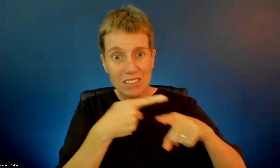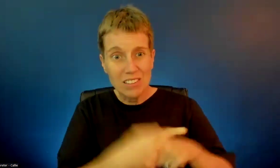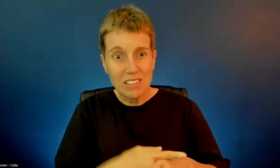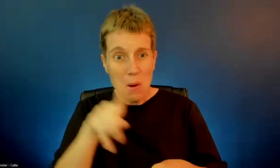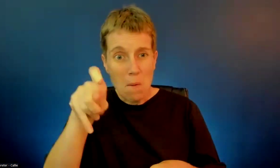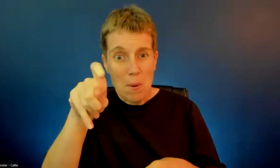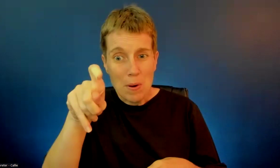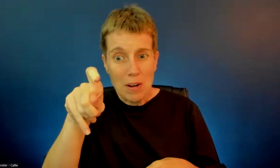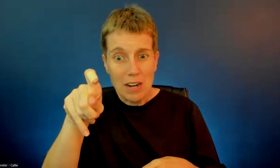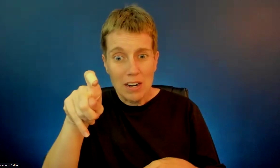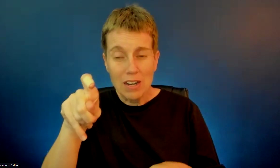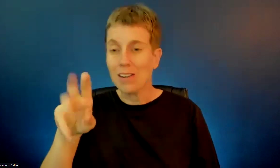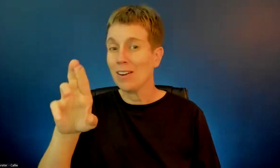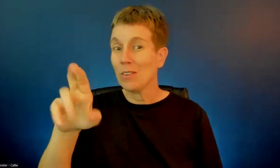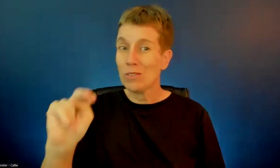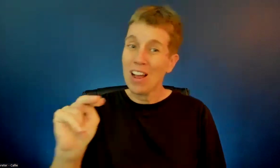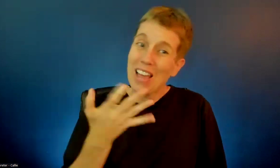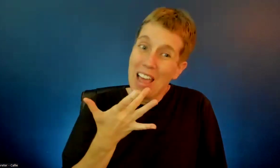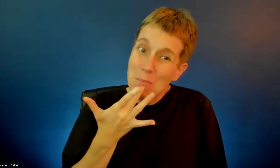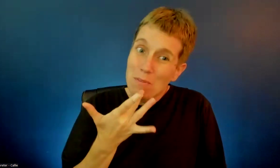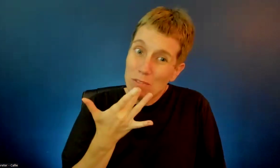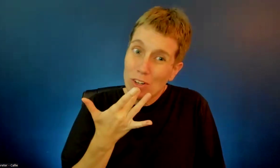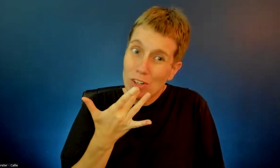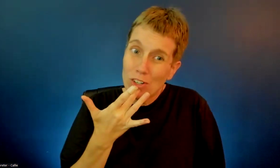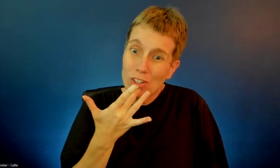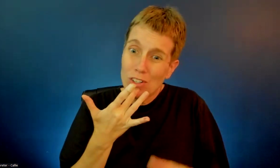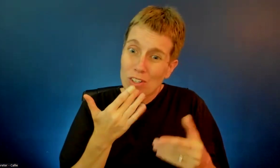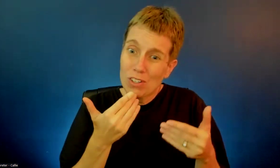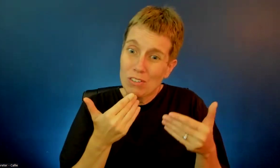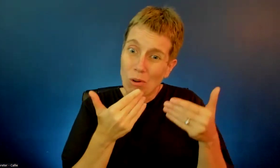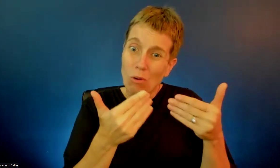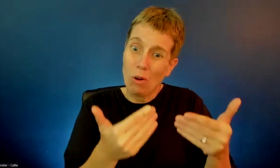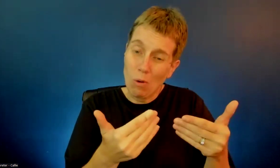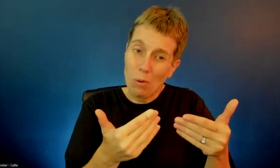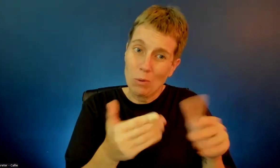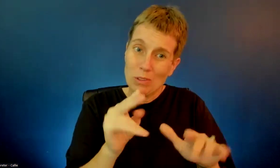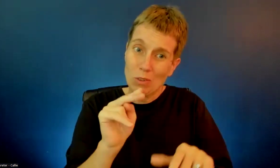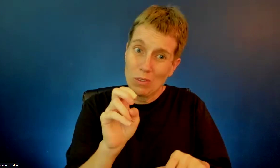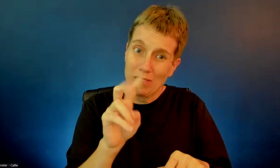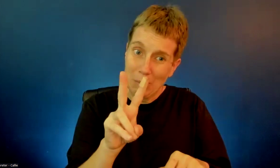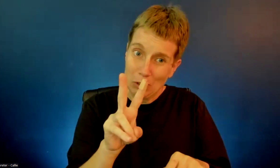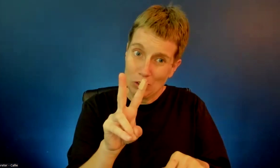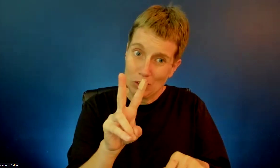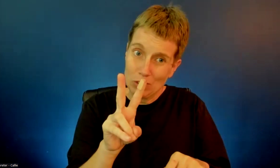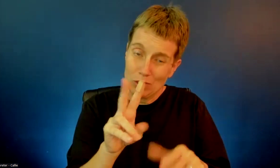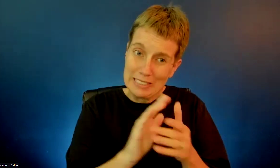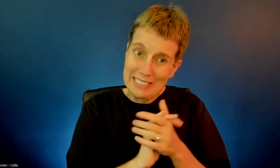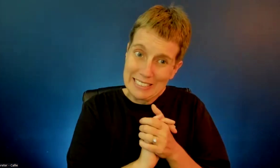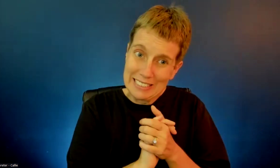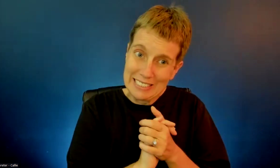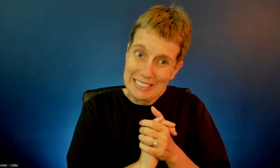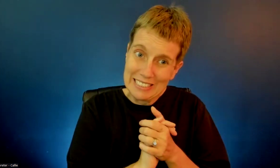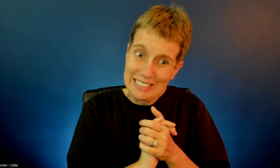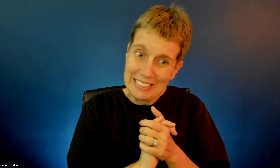I would like to see a start. That's my personal opinion. I hate it when